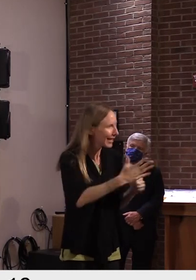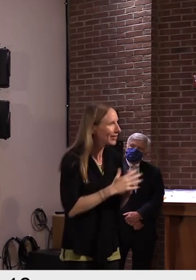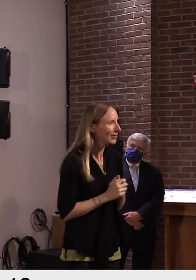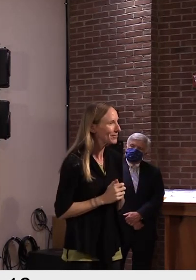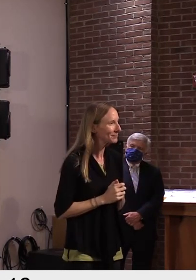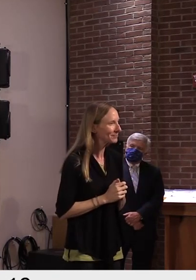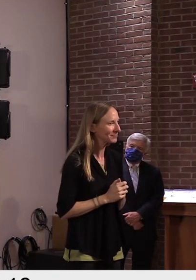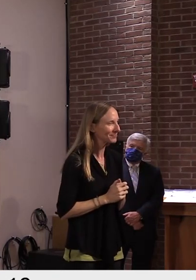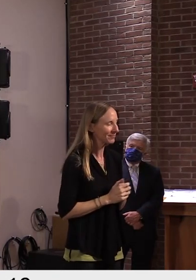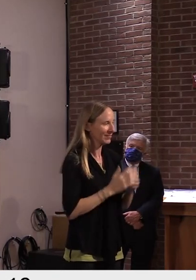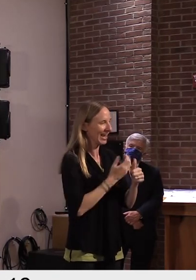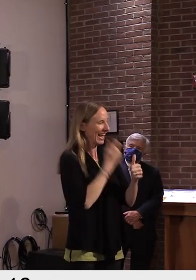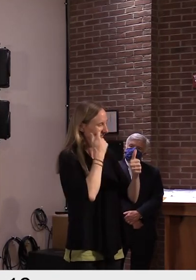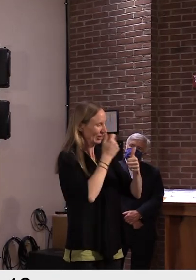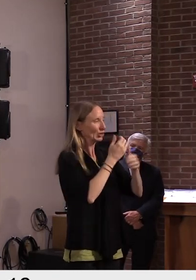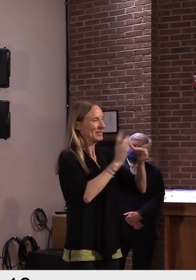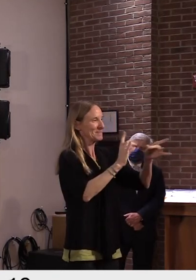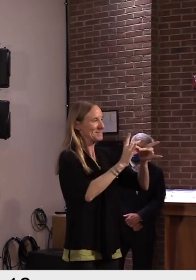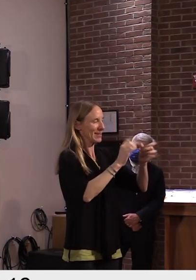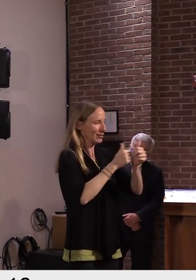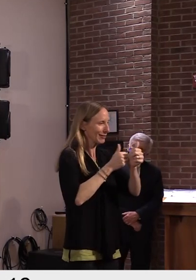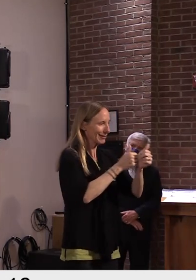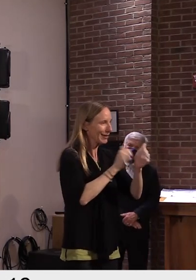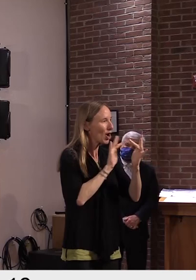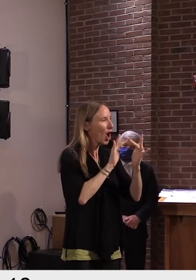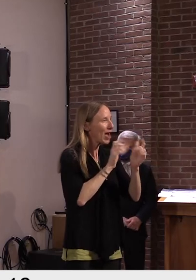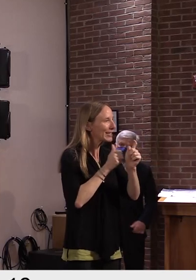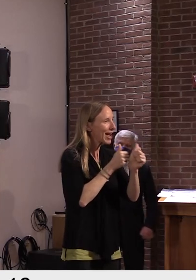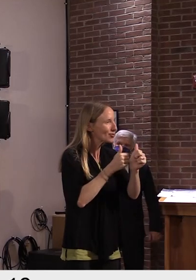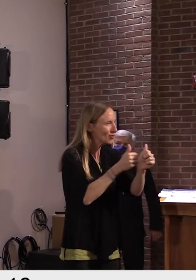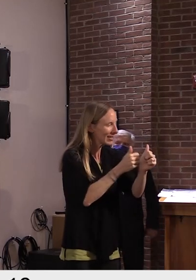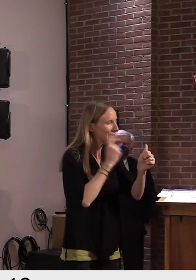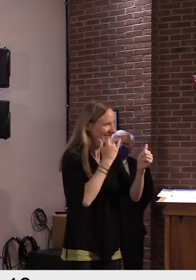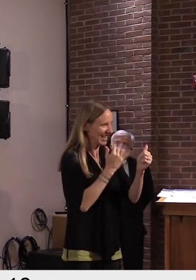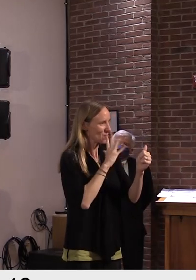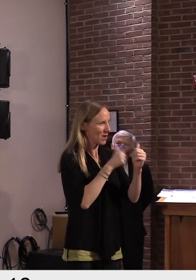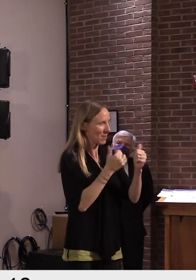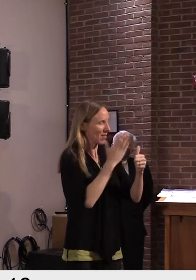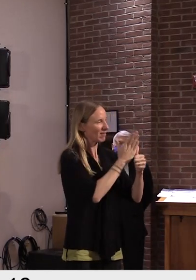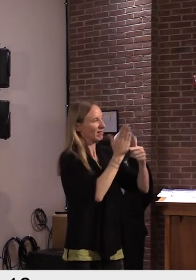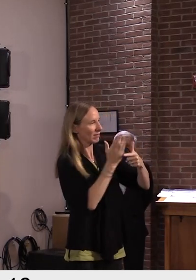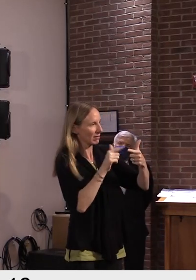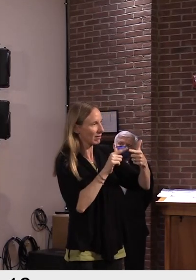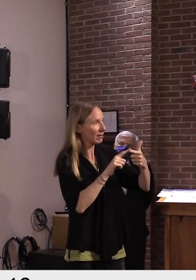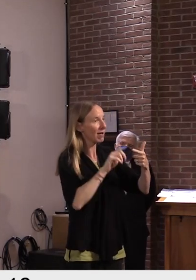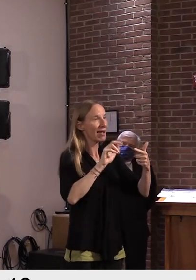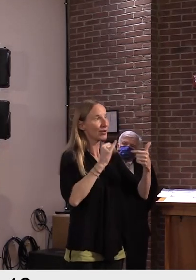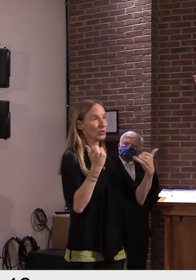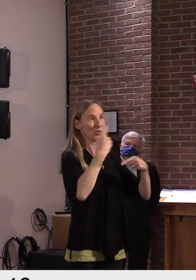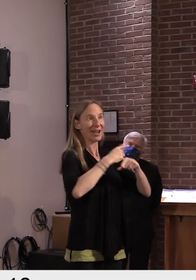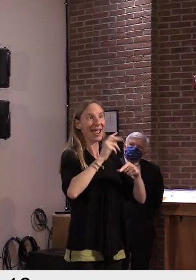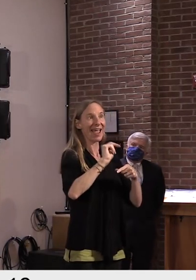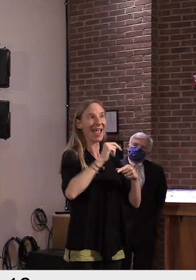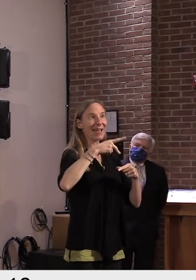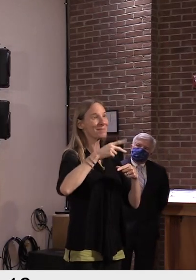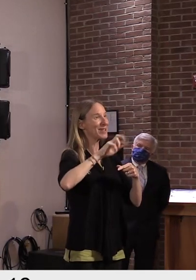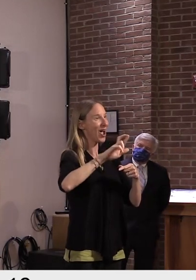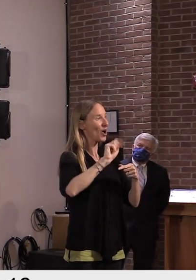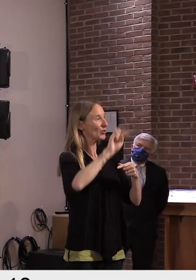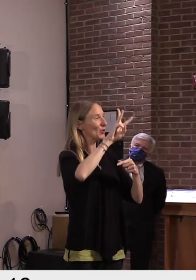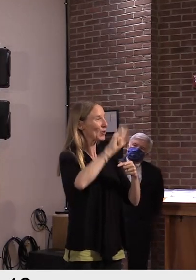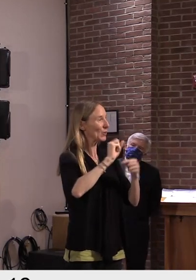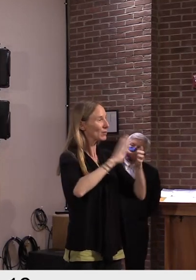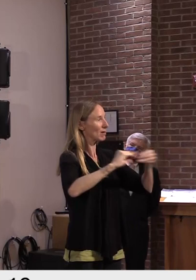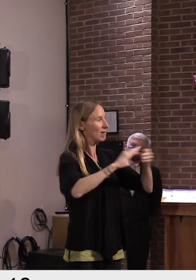I just mentioned contact tracing, let's talk about that next. Today NPR ran a piece on contact tracing